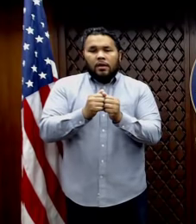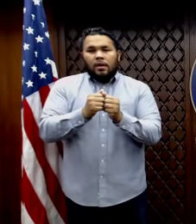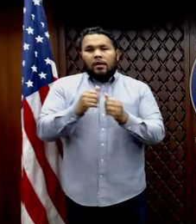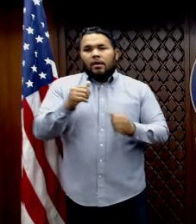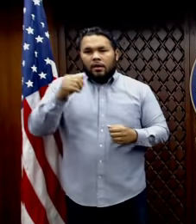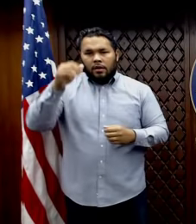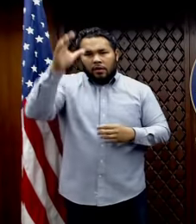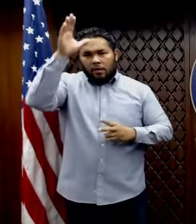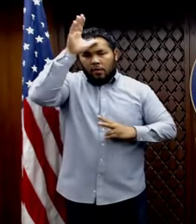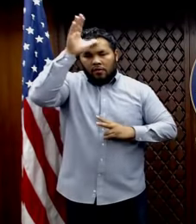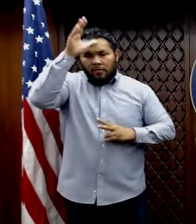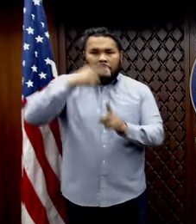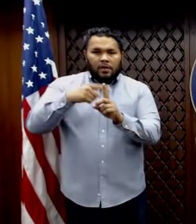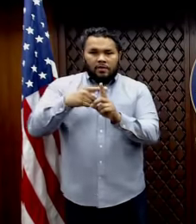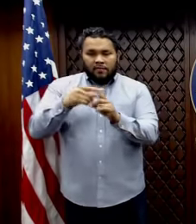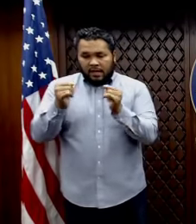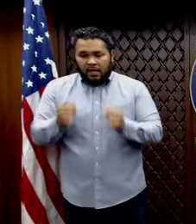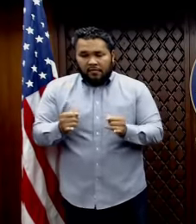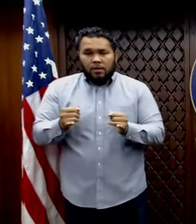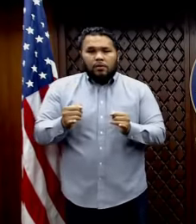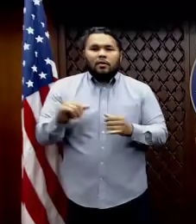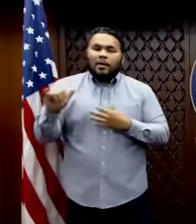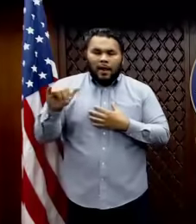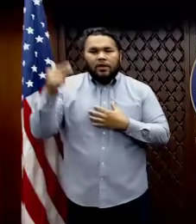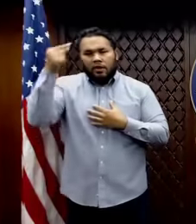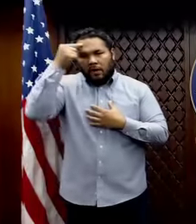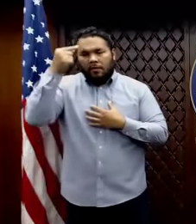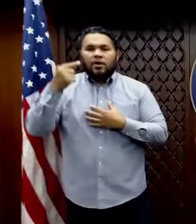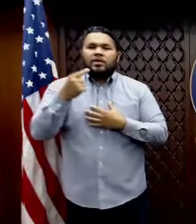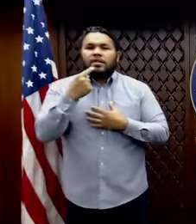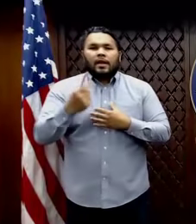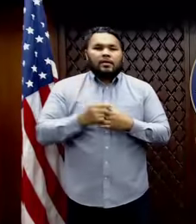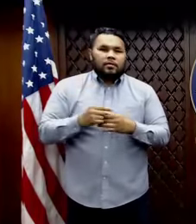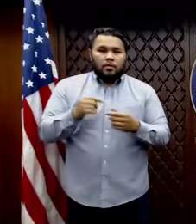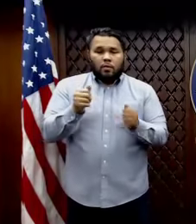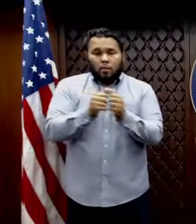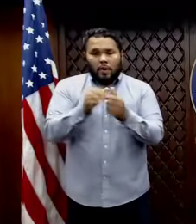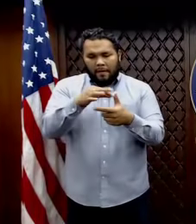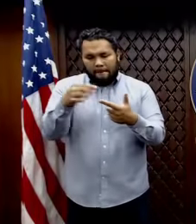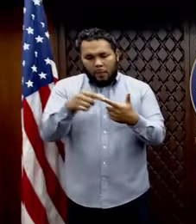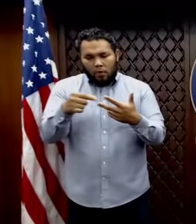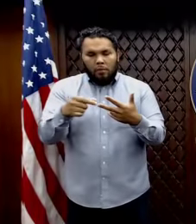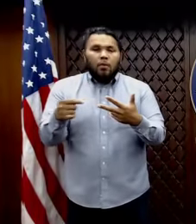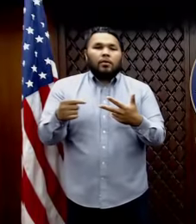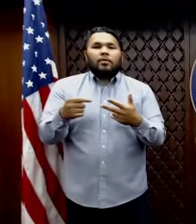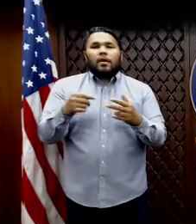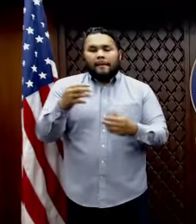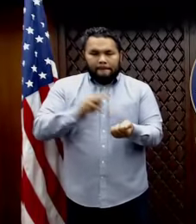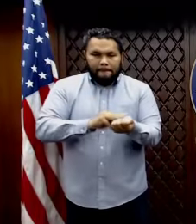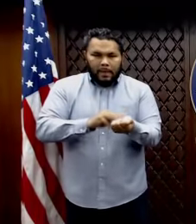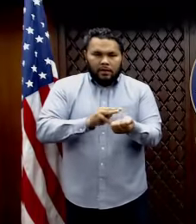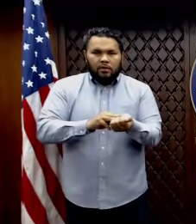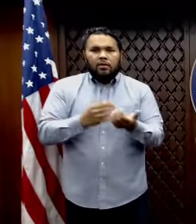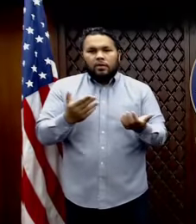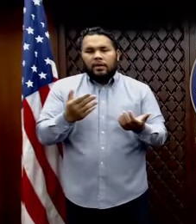today, to an individual, as the governor had mentioned, with multiple medical conditions. And so, you know,